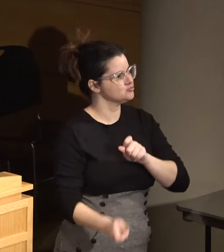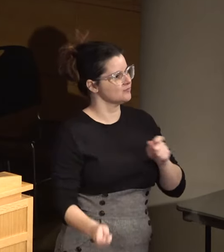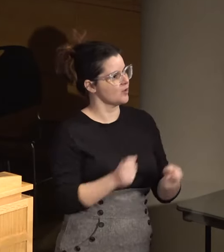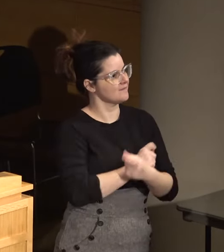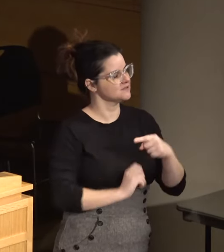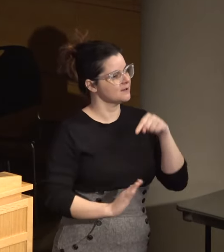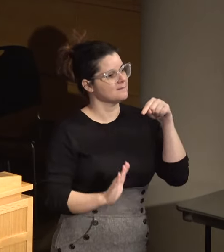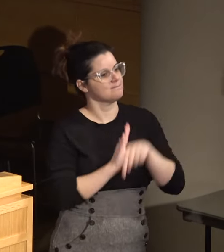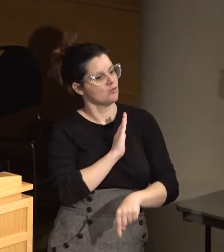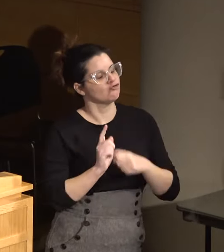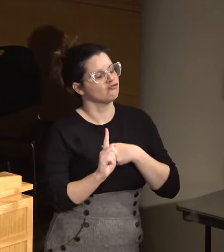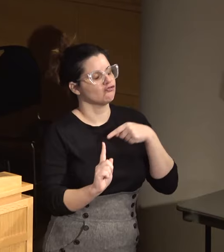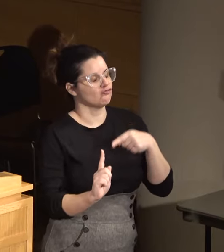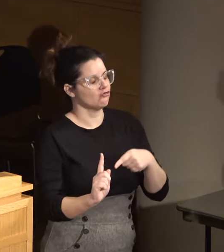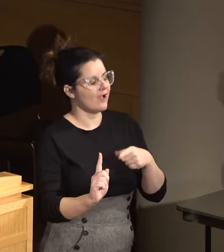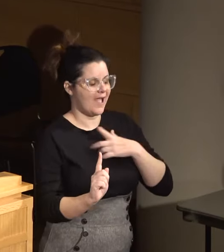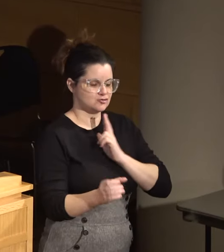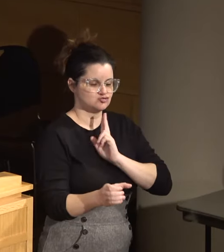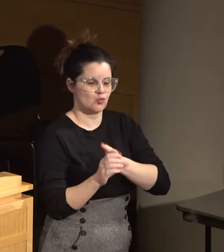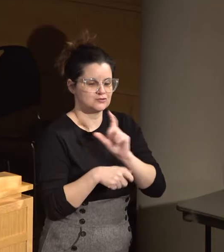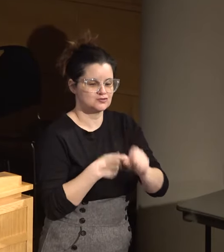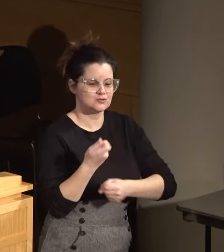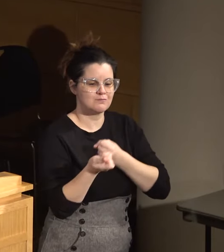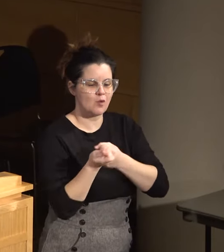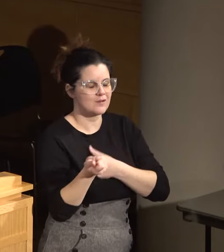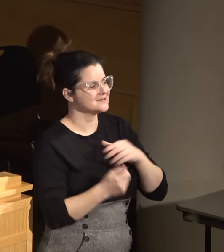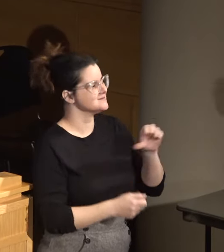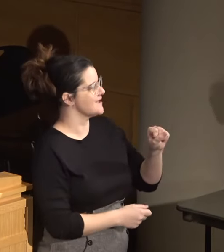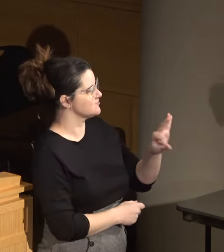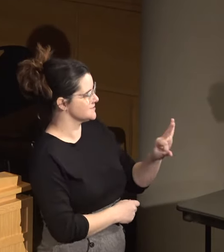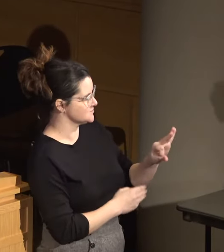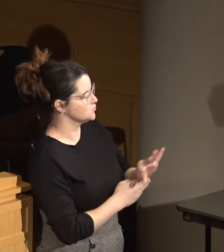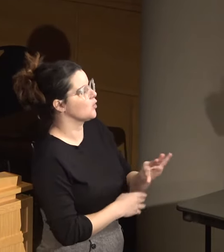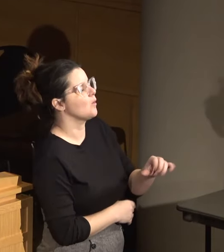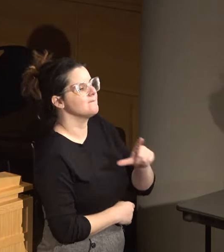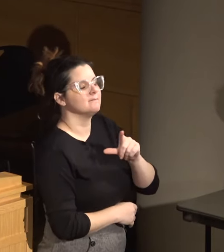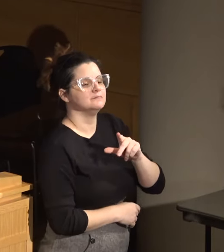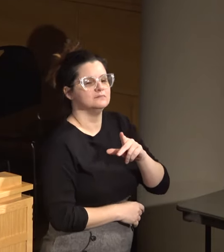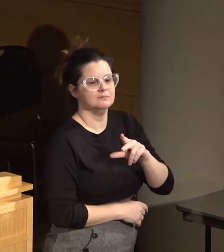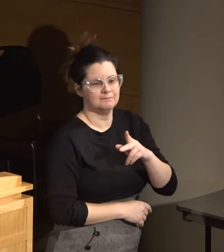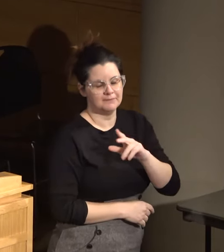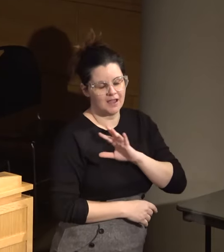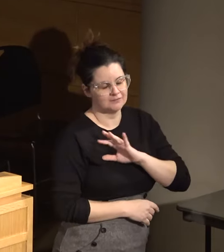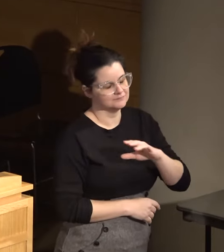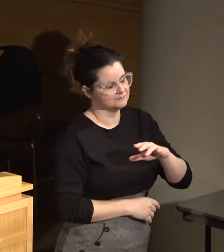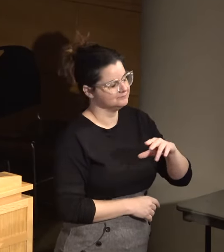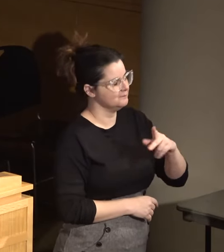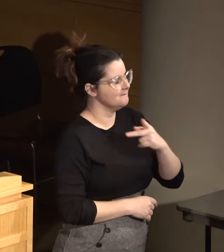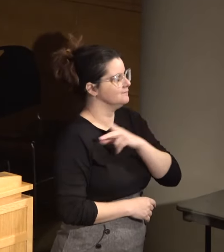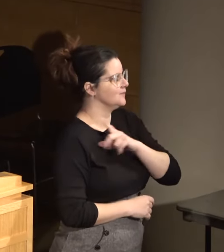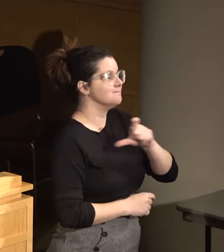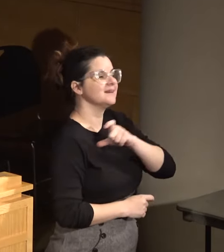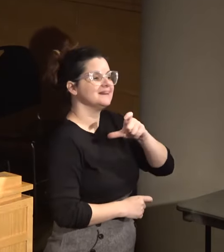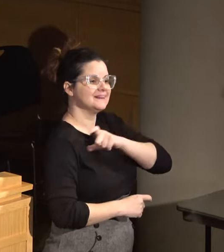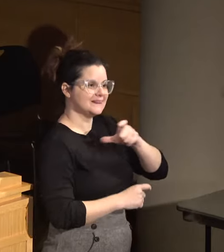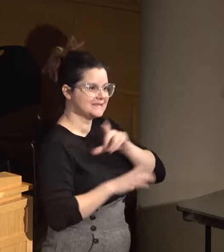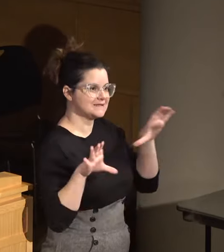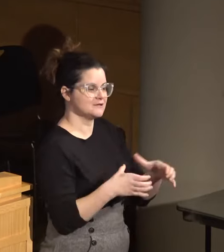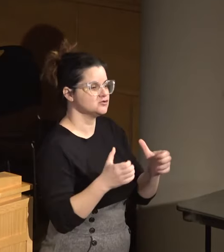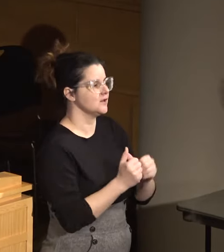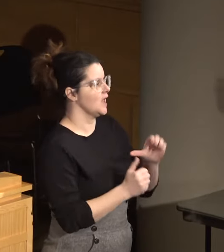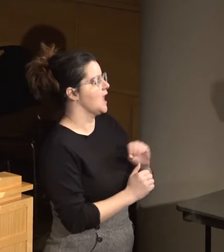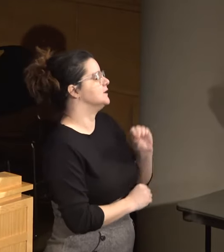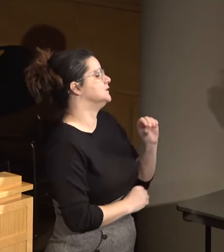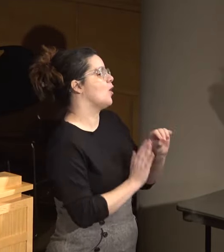murder of Maria Woods. I joined to support the San Francisco Police Commission and then went on to serve as Chief of Staff at the Oakland Police Commission.